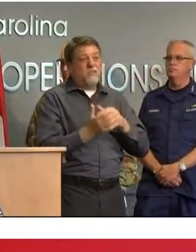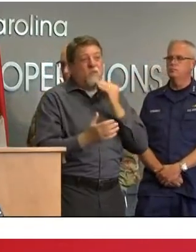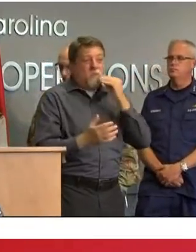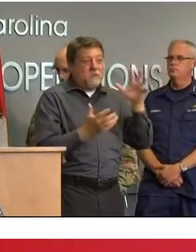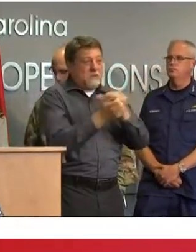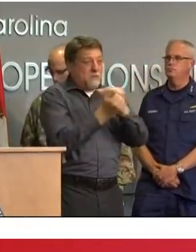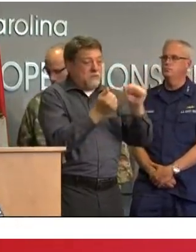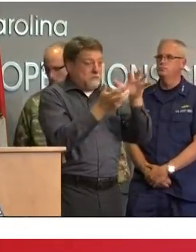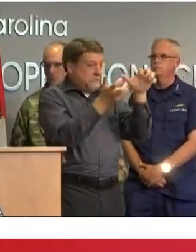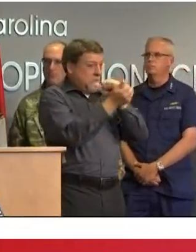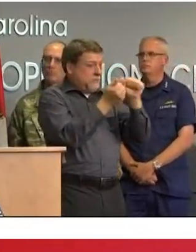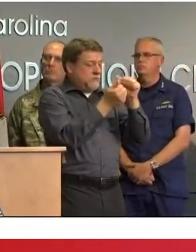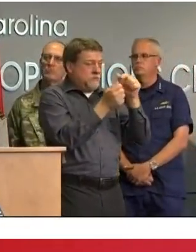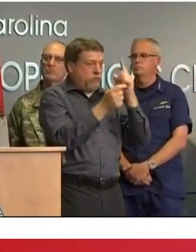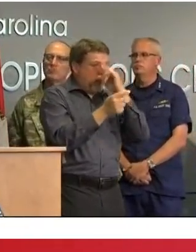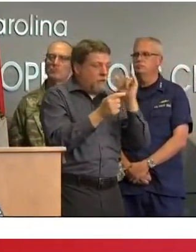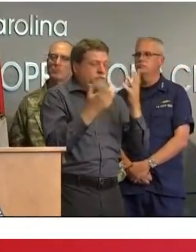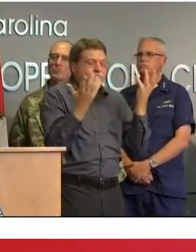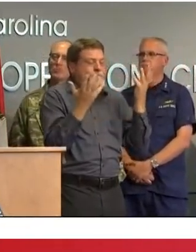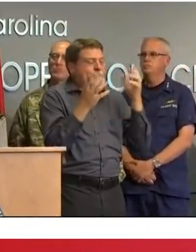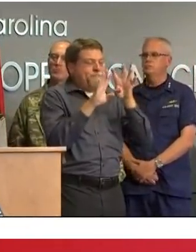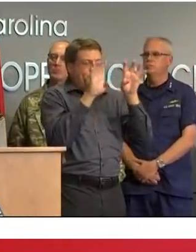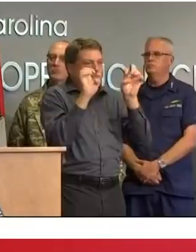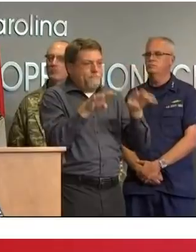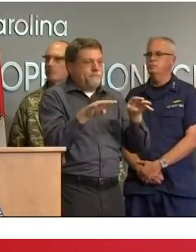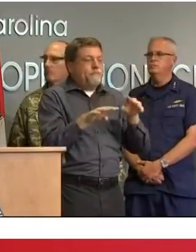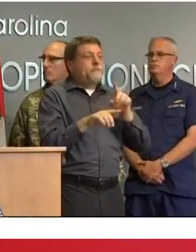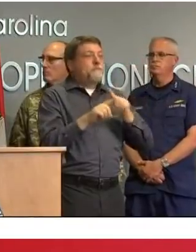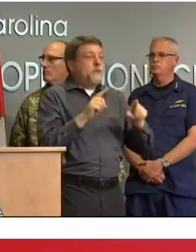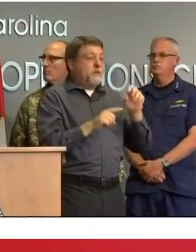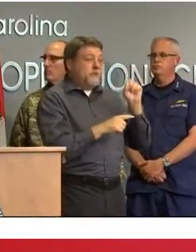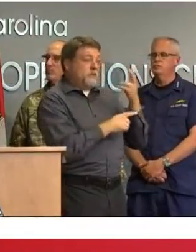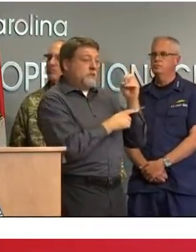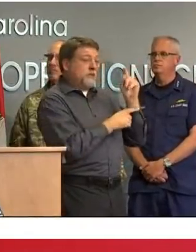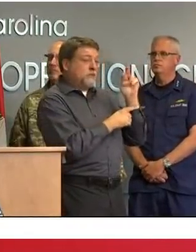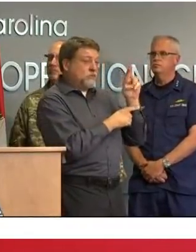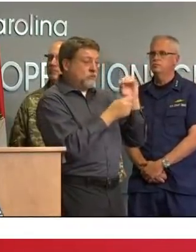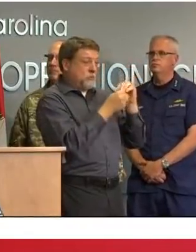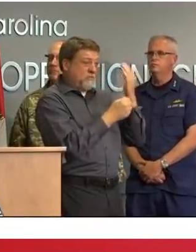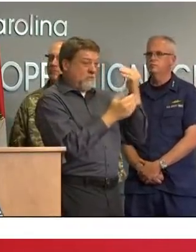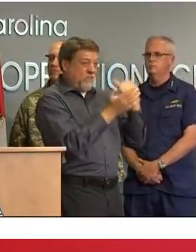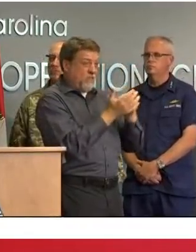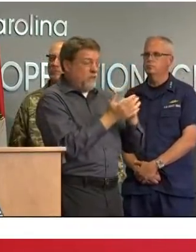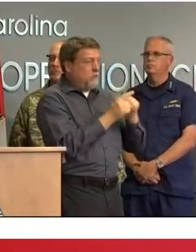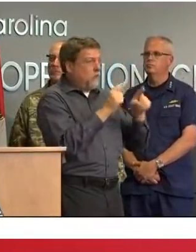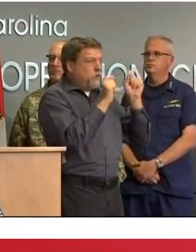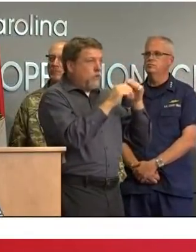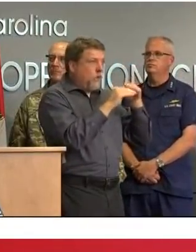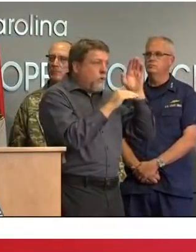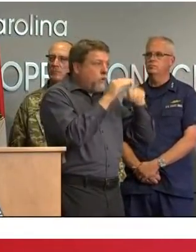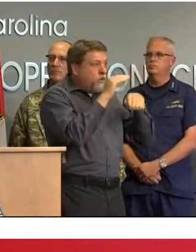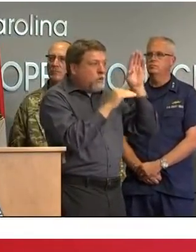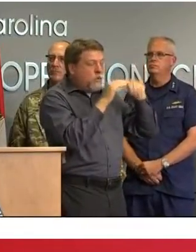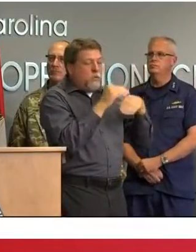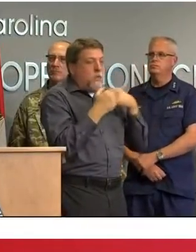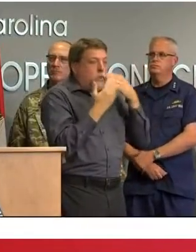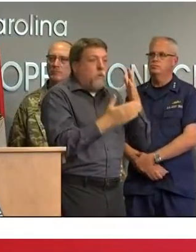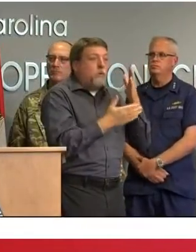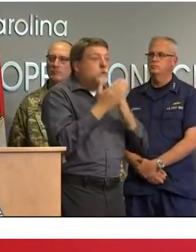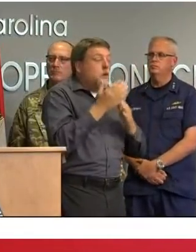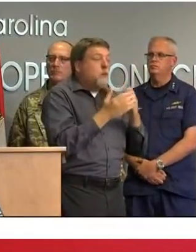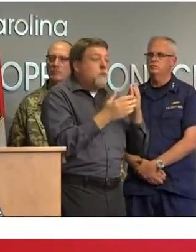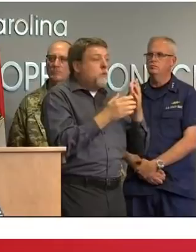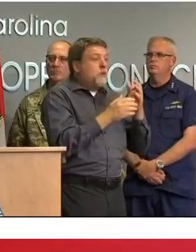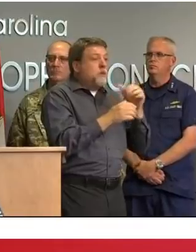you know we're fluctuating in shelters but that doesn't tell the whole story because a lot of people have evacuated and gone to family and friends